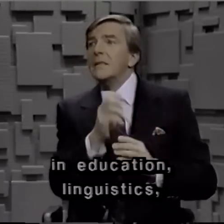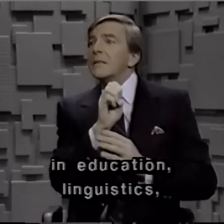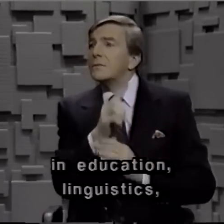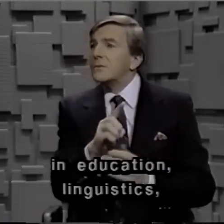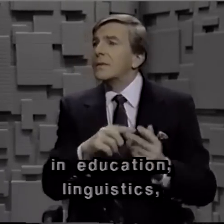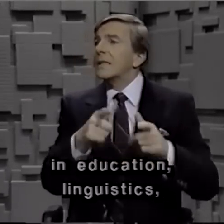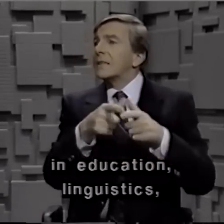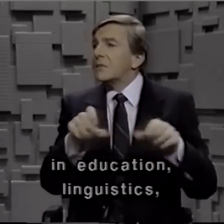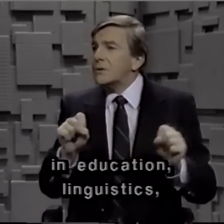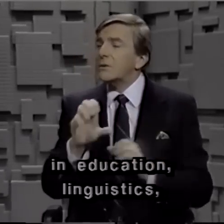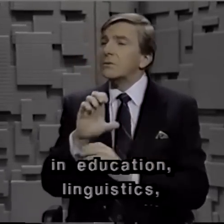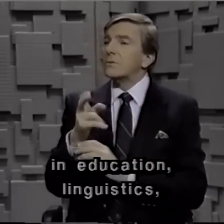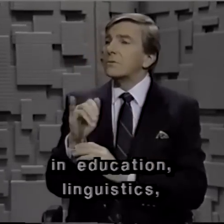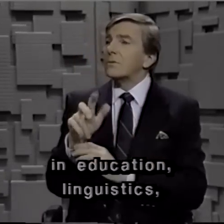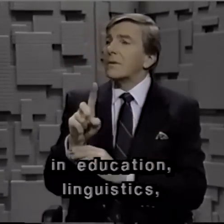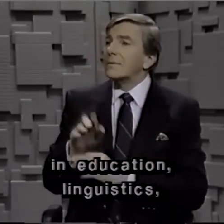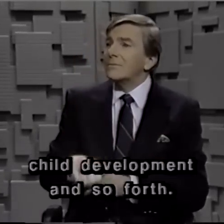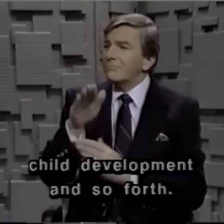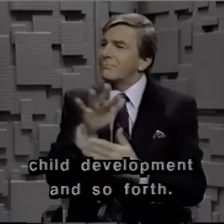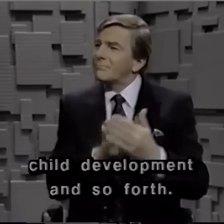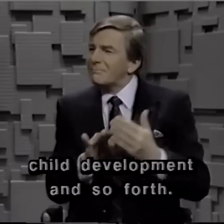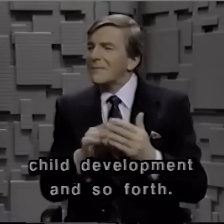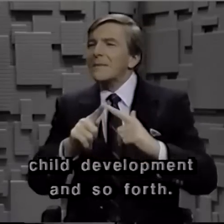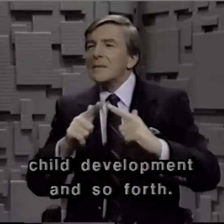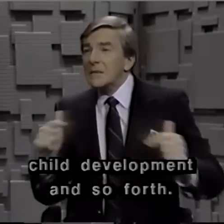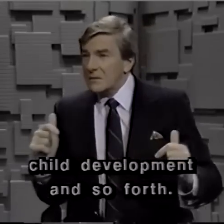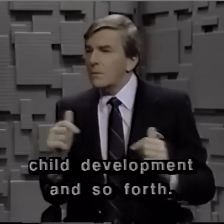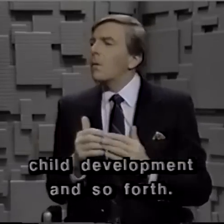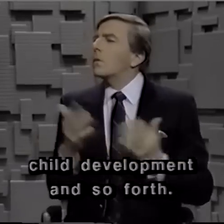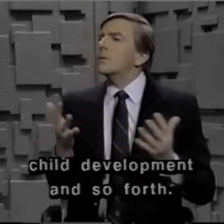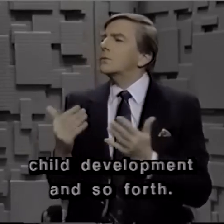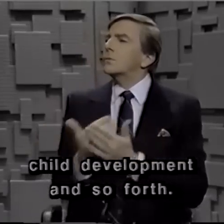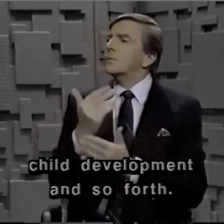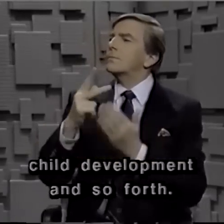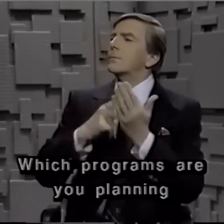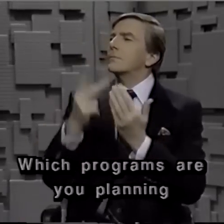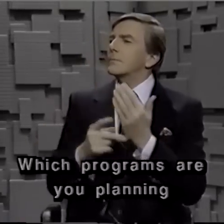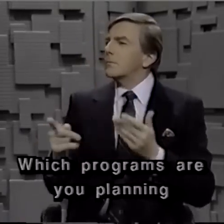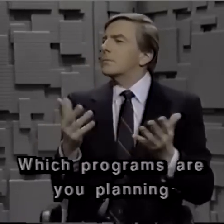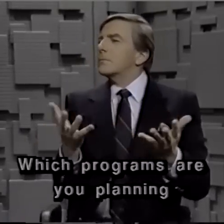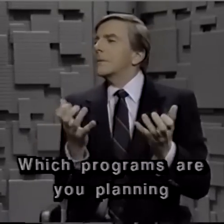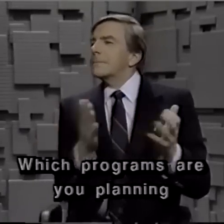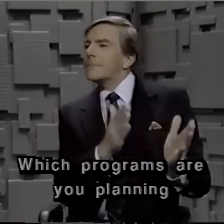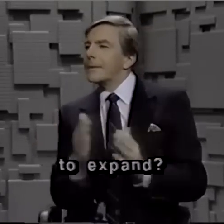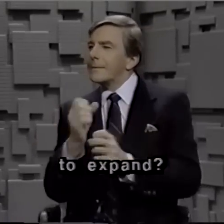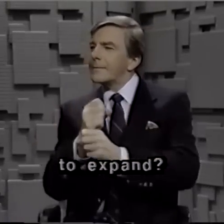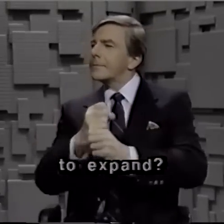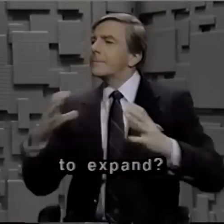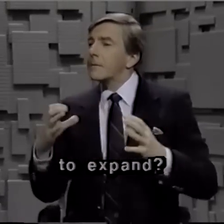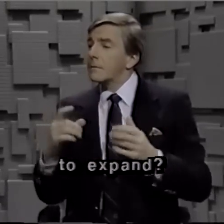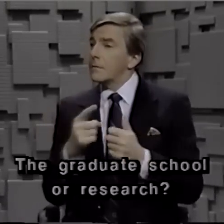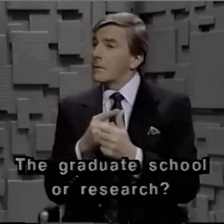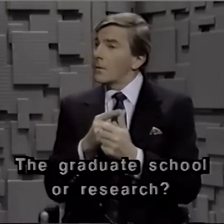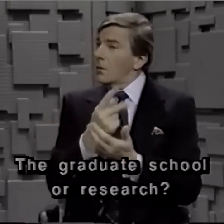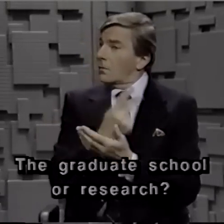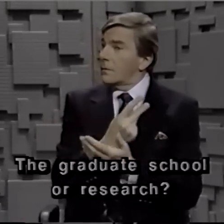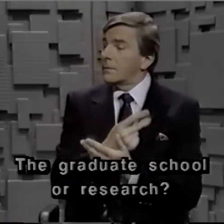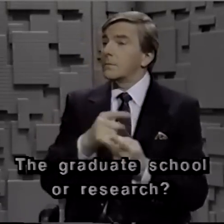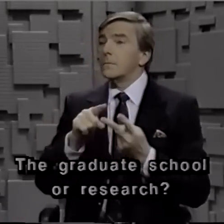education, linguistics, child development, and so forth. Which programs are you planning to expand, the graduate school or research?